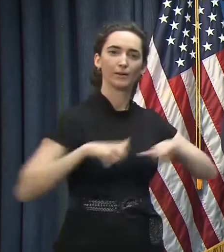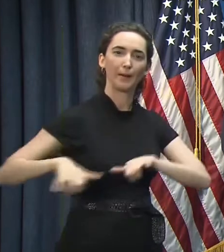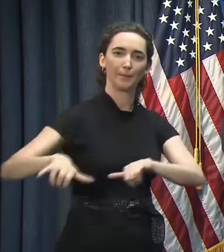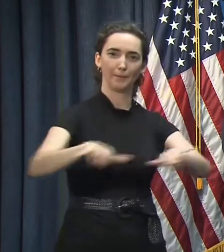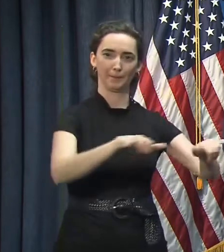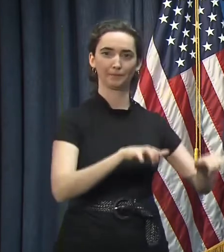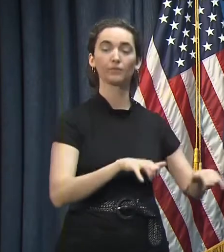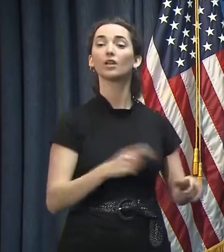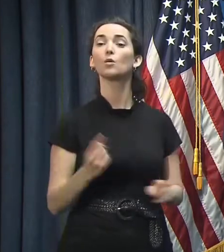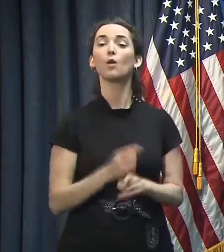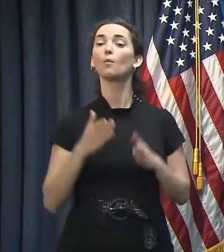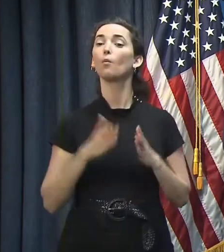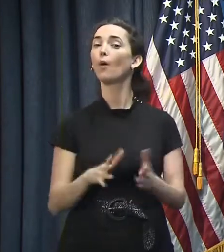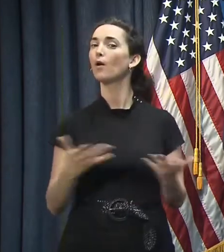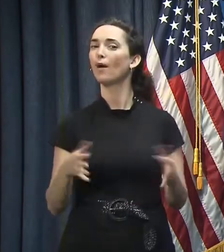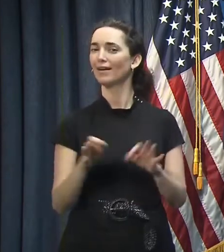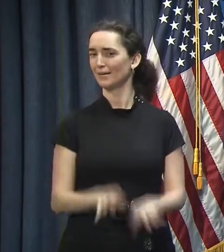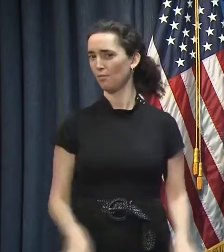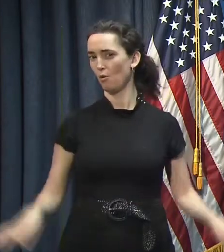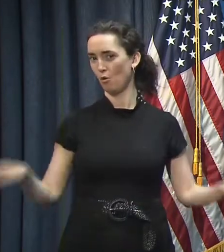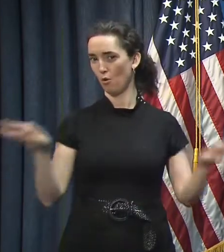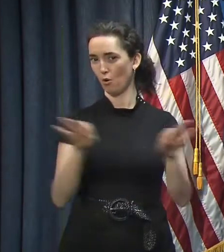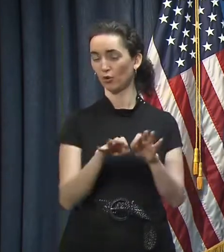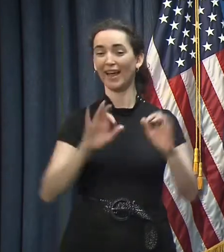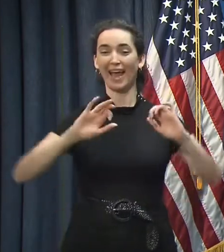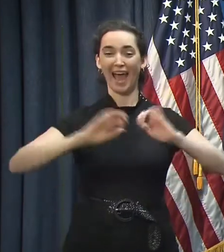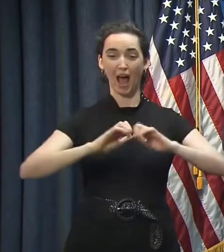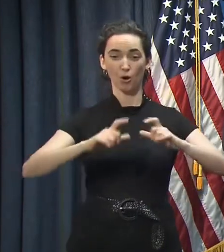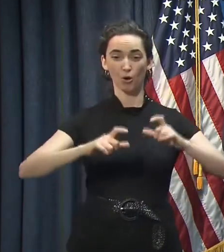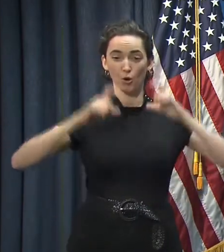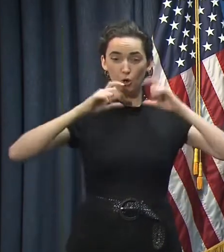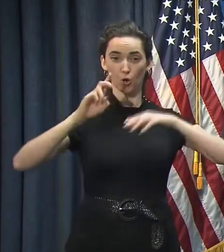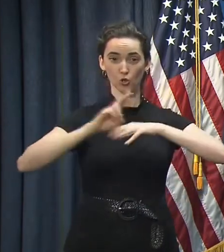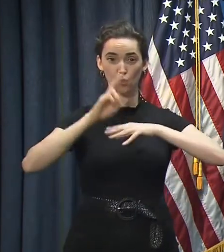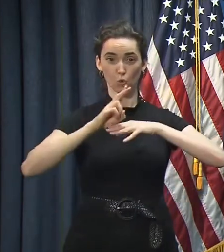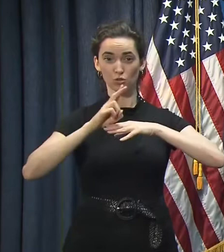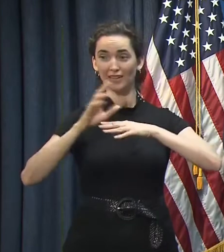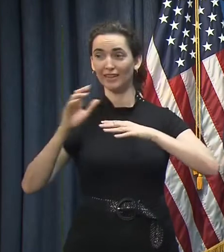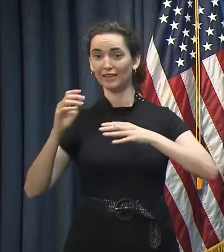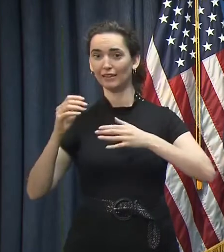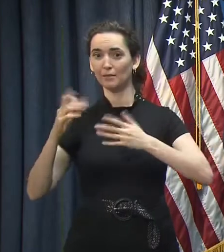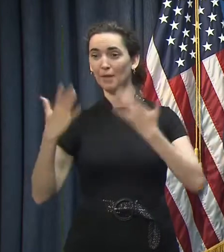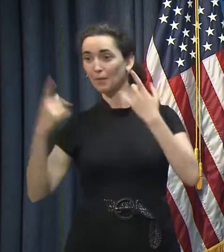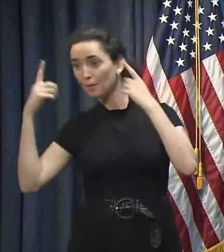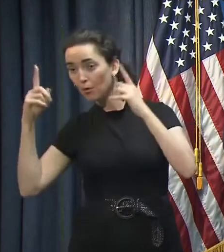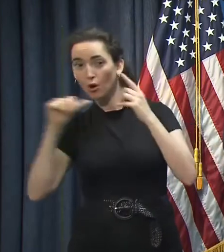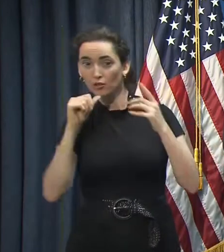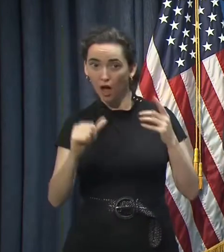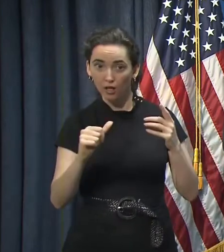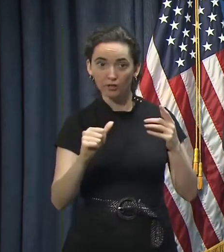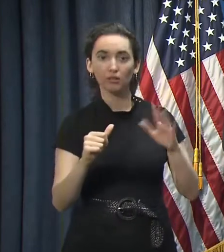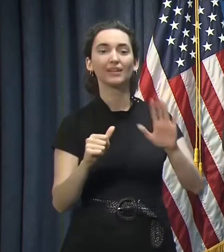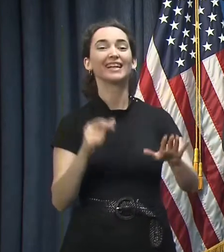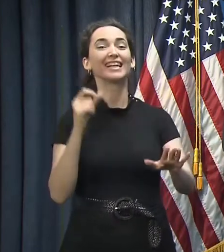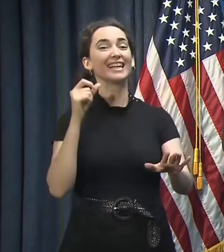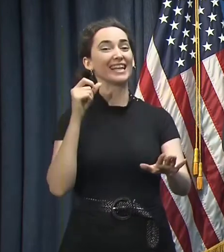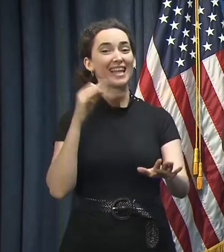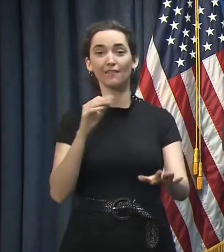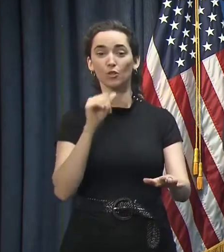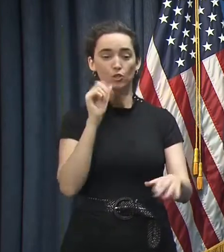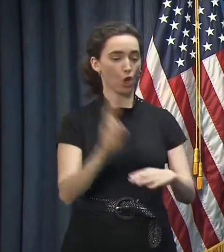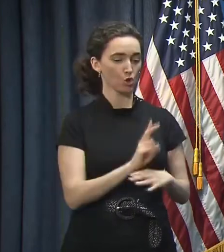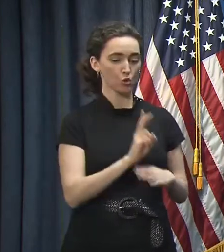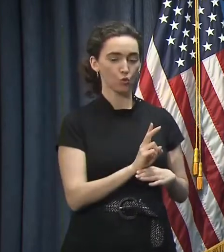way to wear one is pretty important because the way that you wear a mask could make it more or less effective. When you're not wearing your mask, we recommend that you do store it